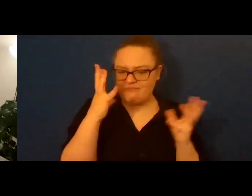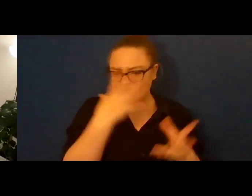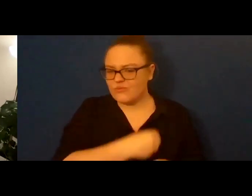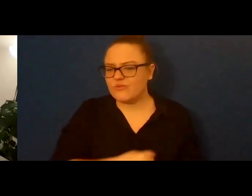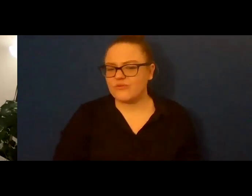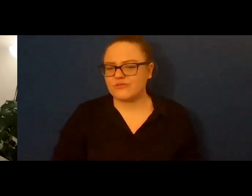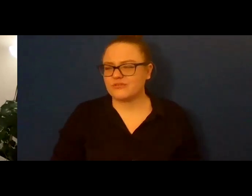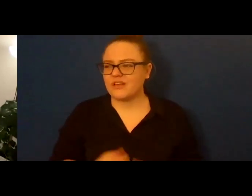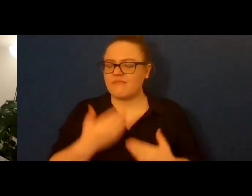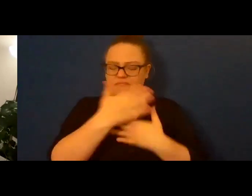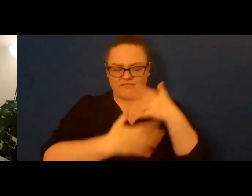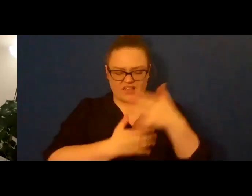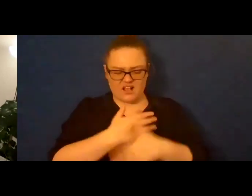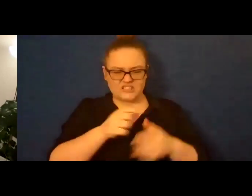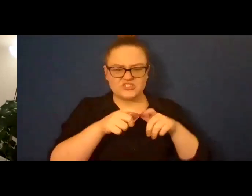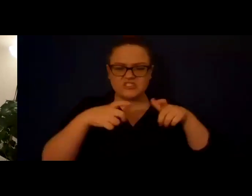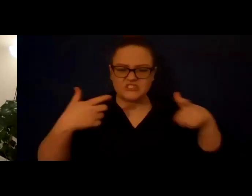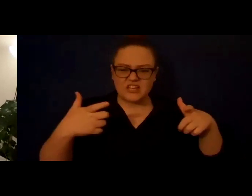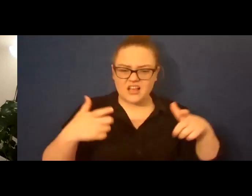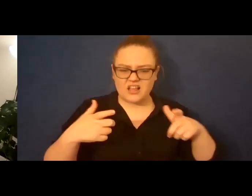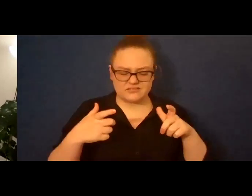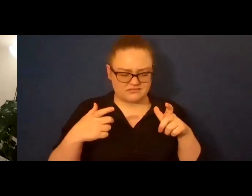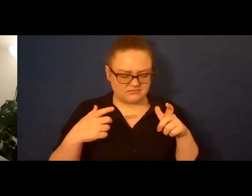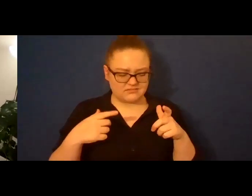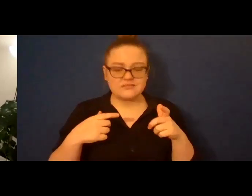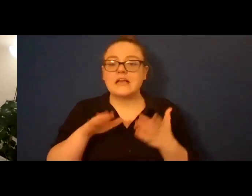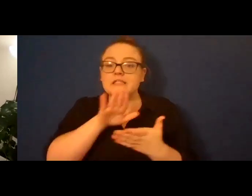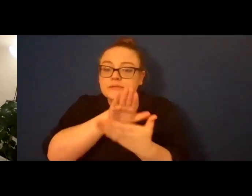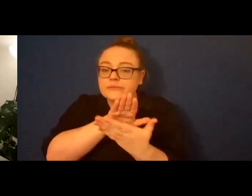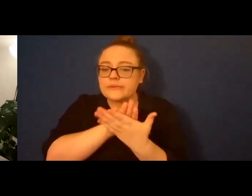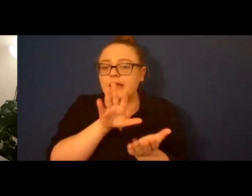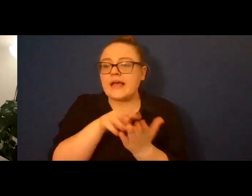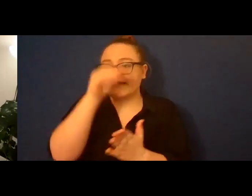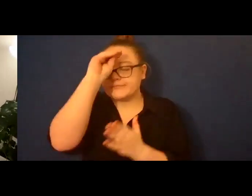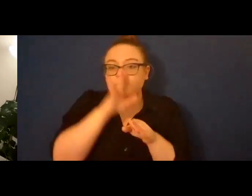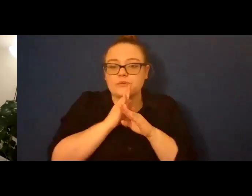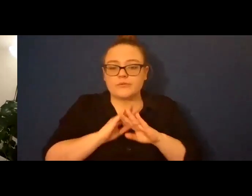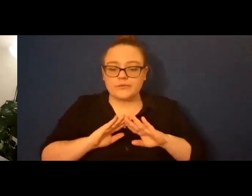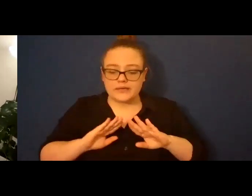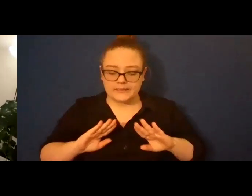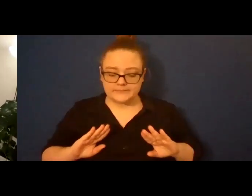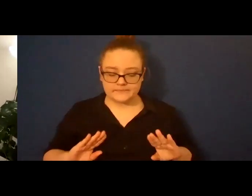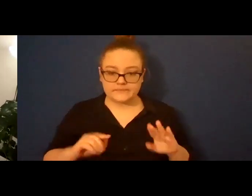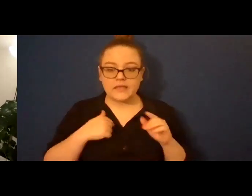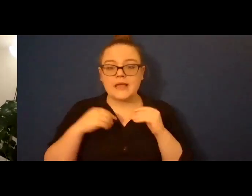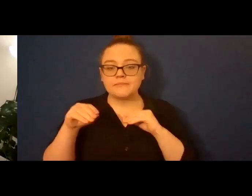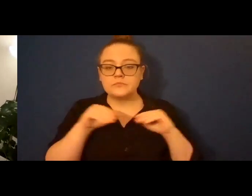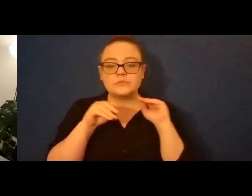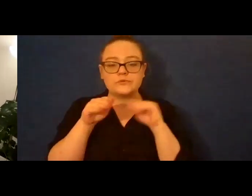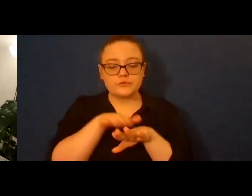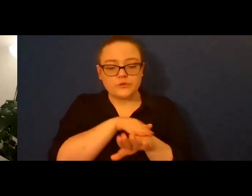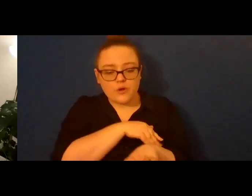My hands gave me away. In school, I learned to talk less. I moved slower and hid my body in clothes,